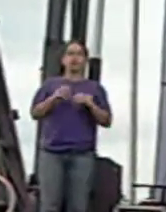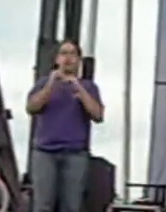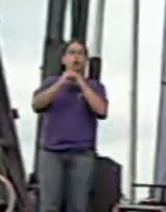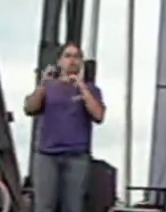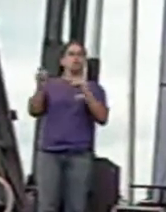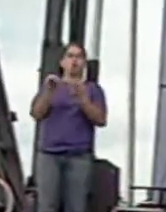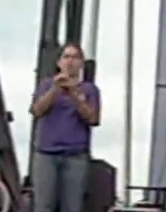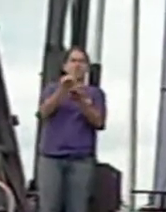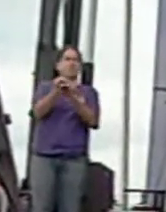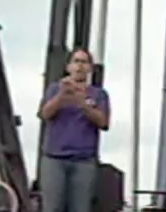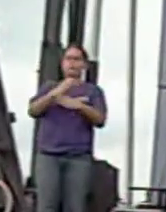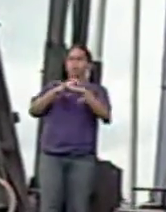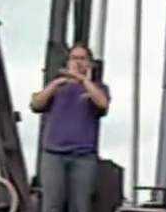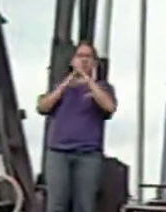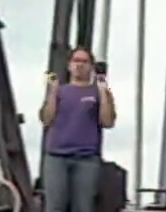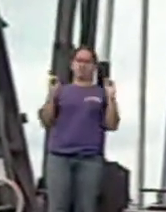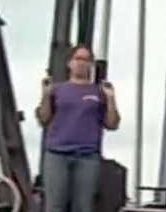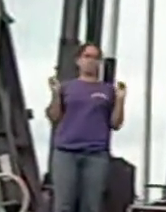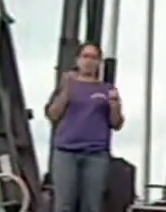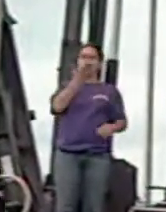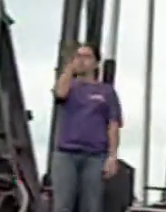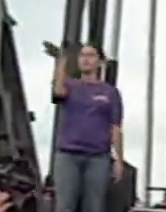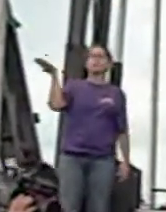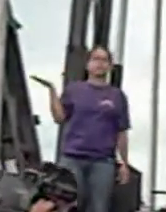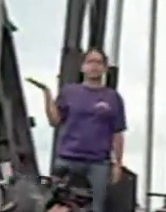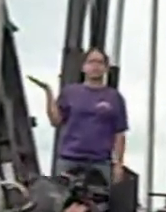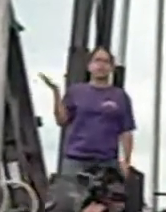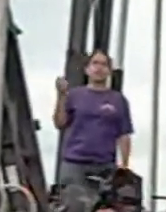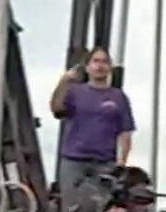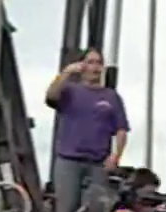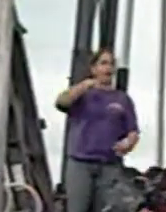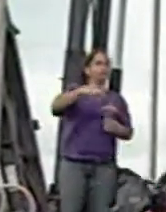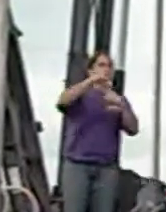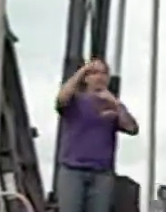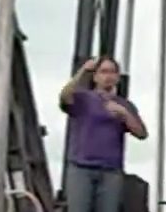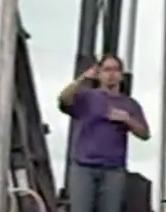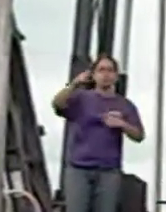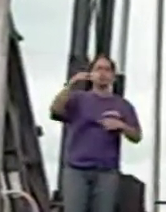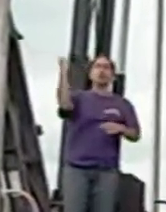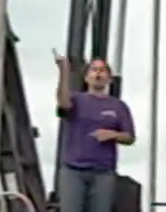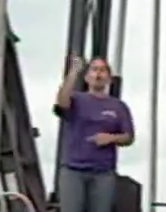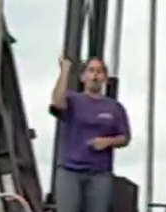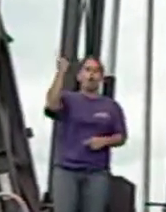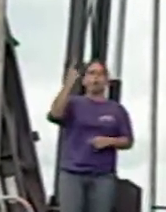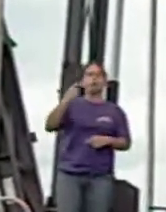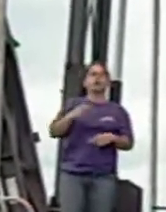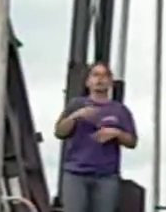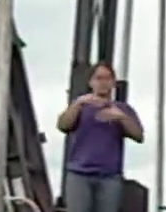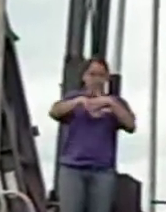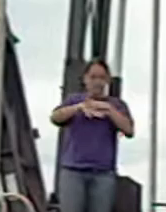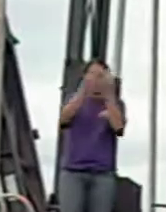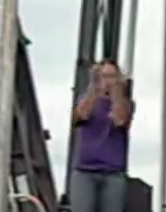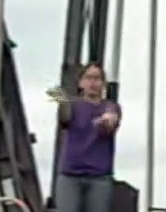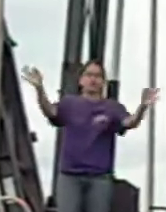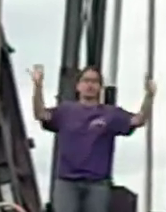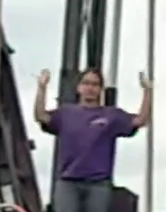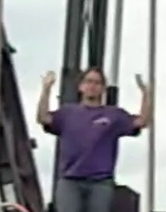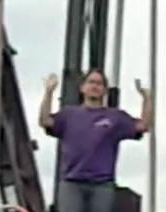are no economic barriers. Those who have special needs will always get in for free.